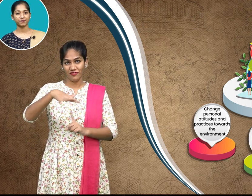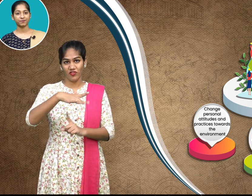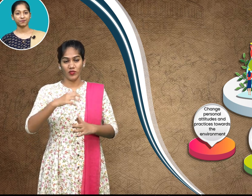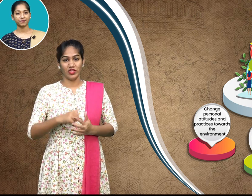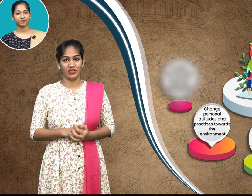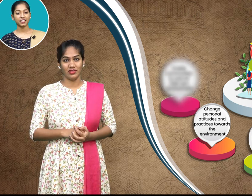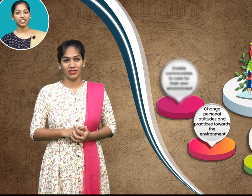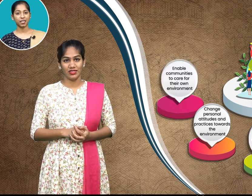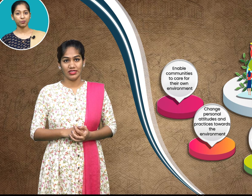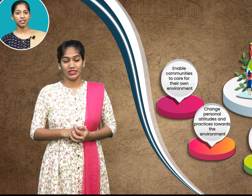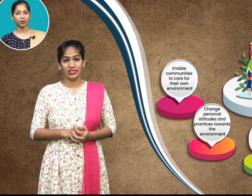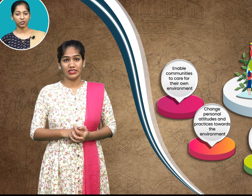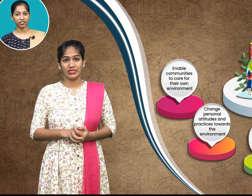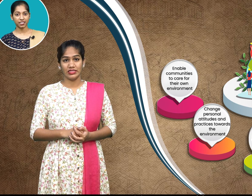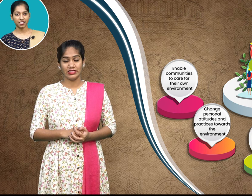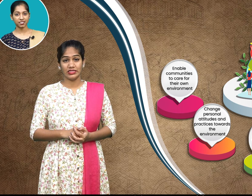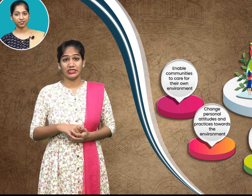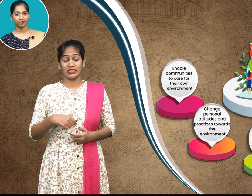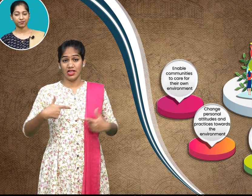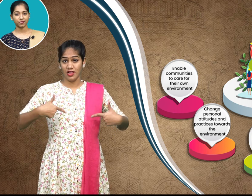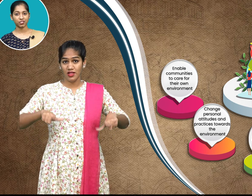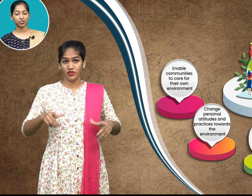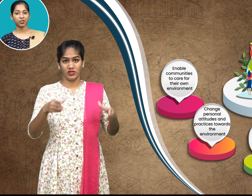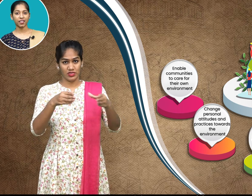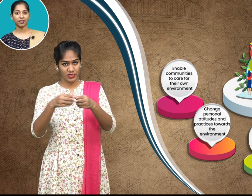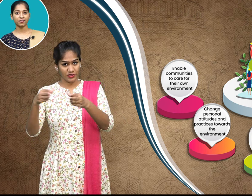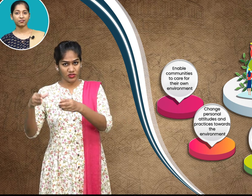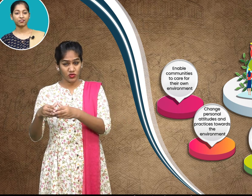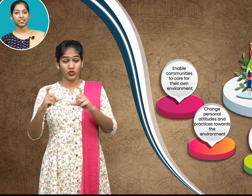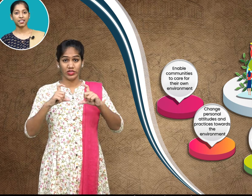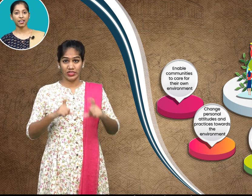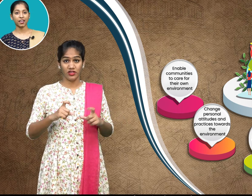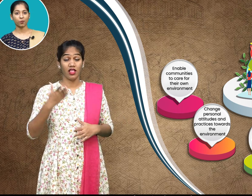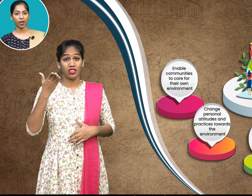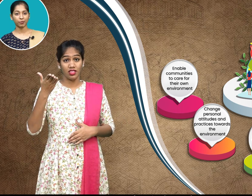enable communities to care for their environment